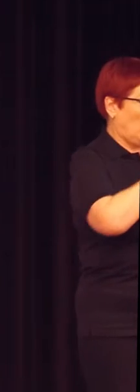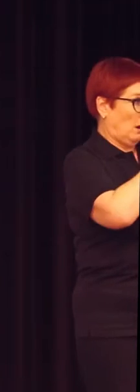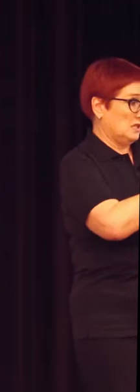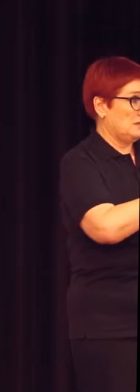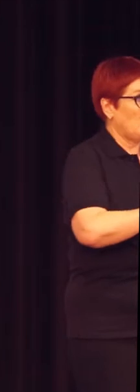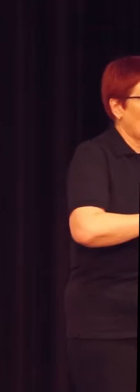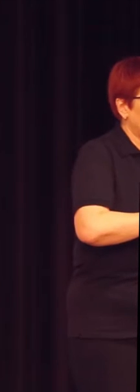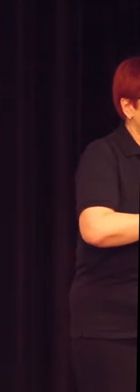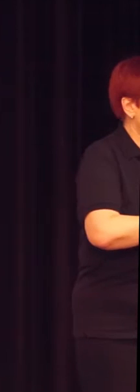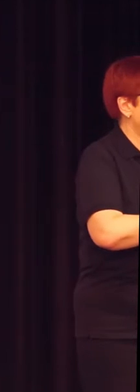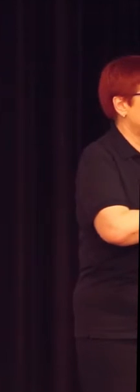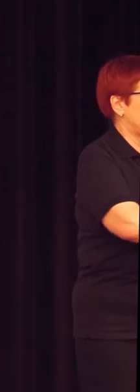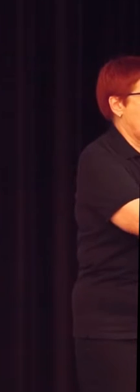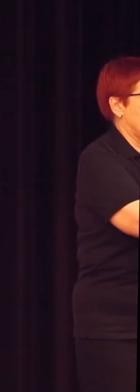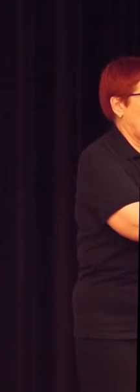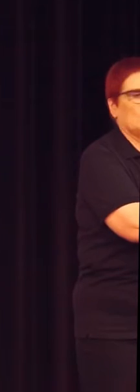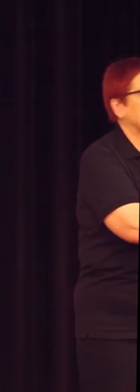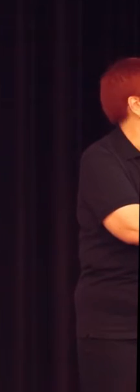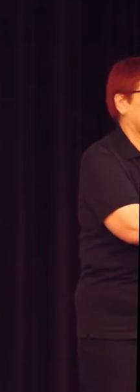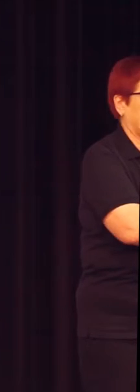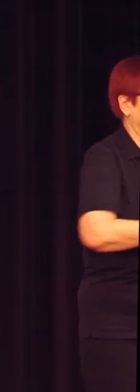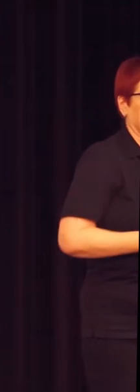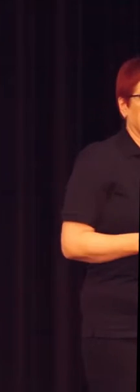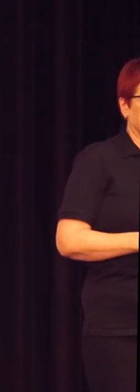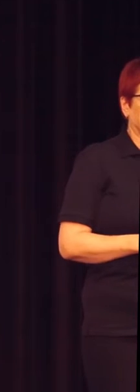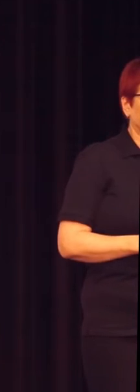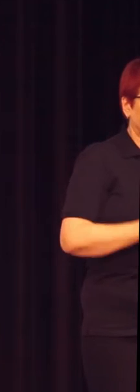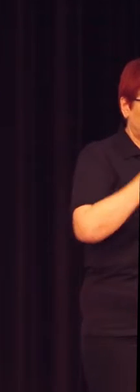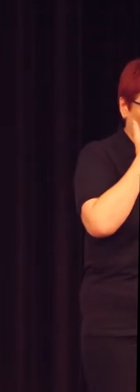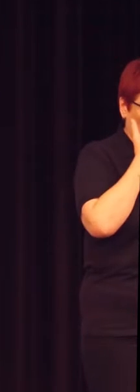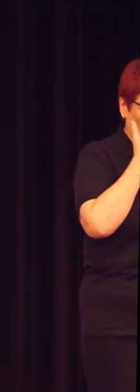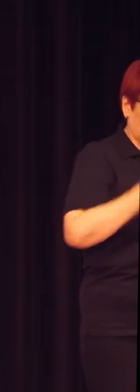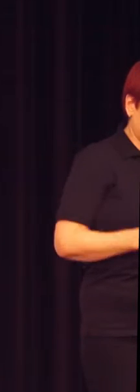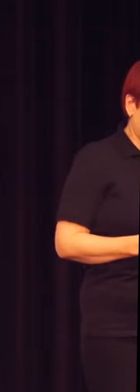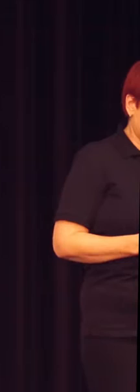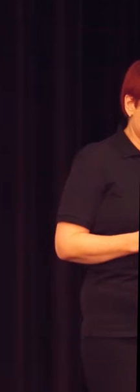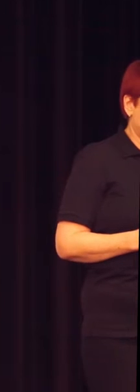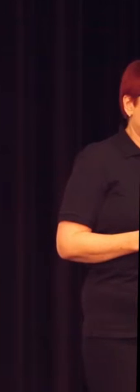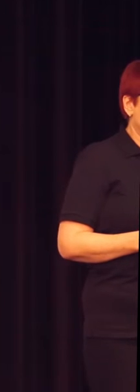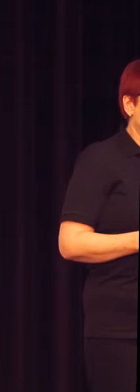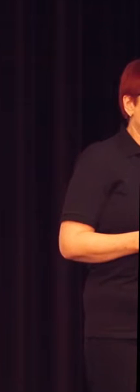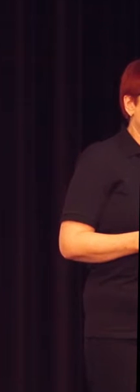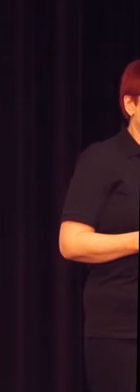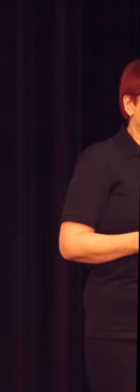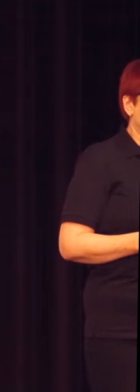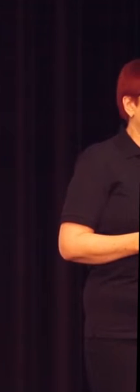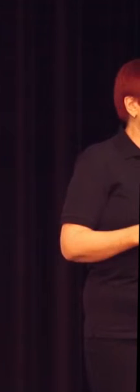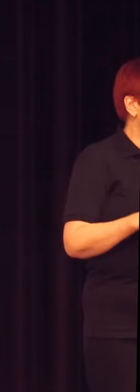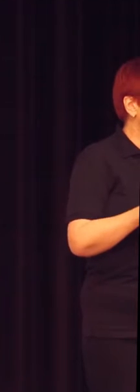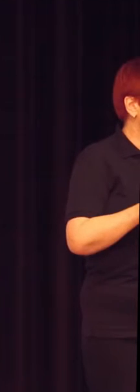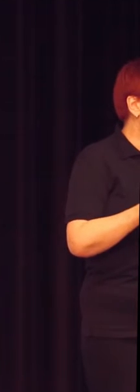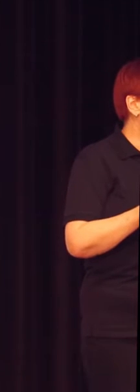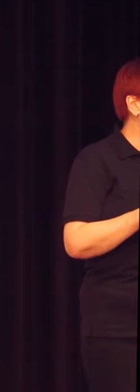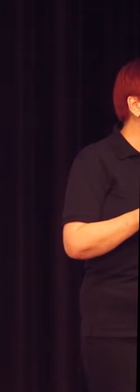is their fault. Because what they are doing is doing what we have always done. For 600,